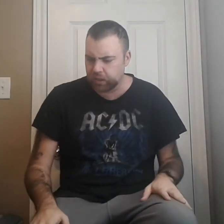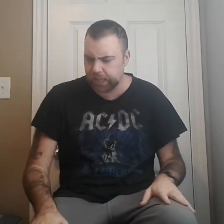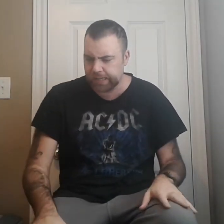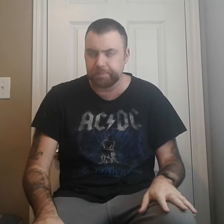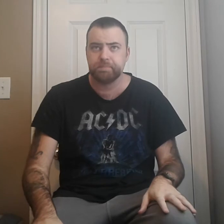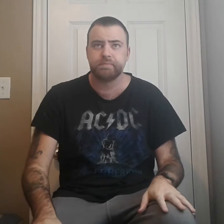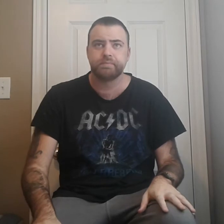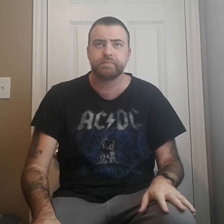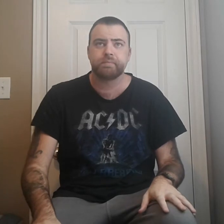Um,